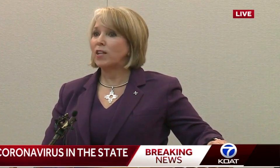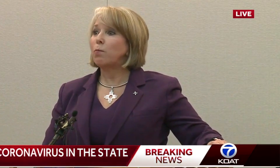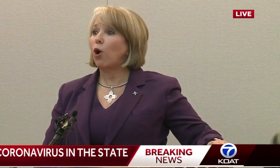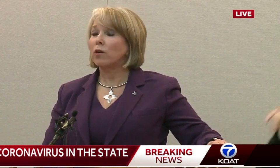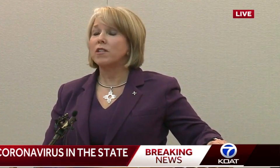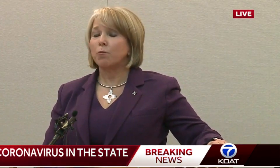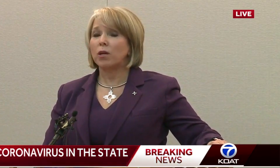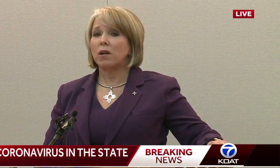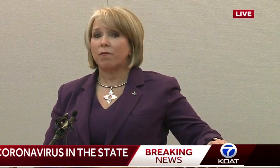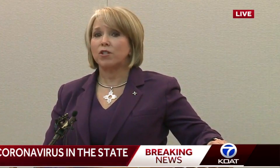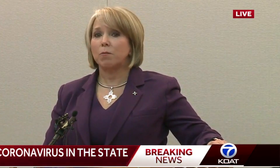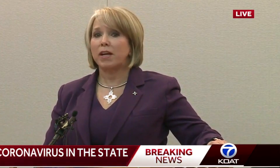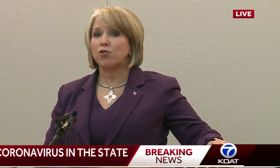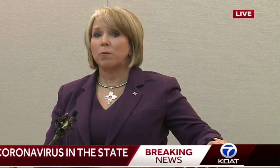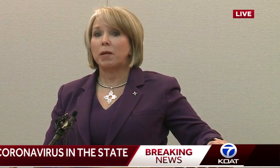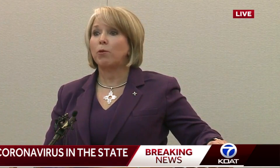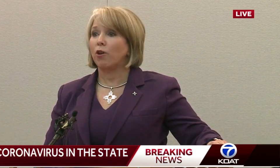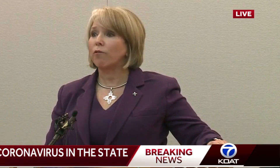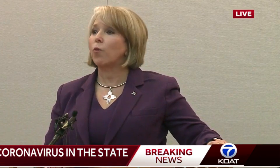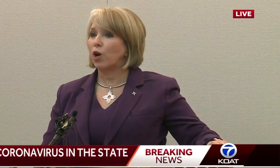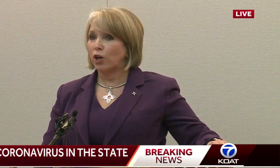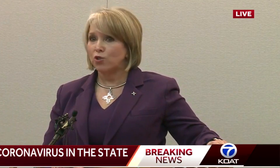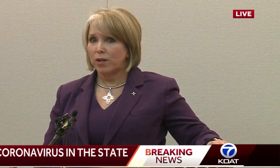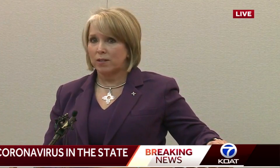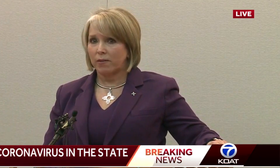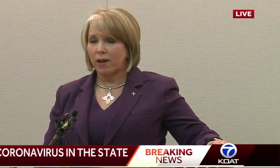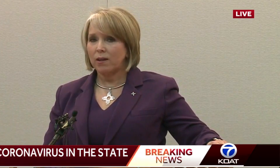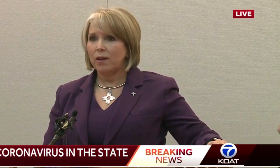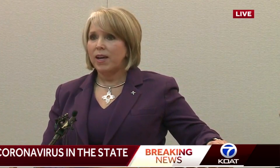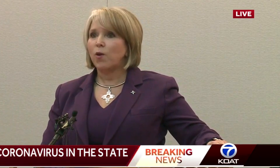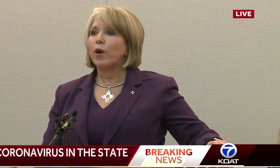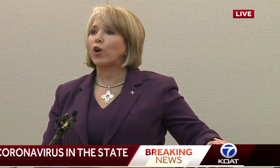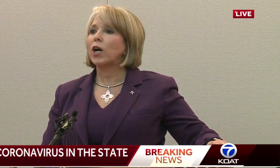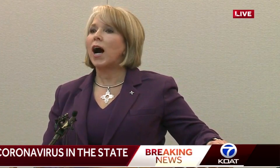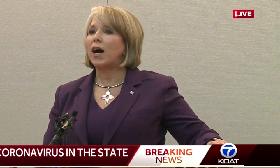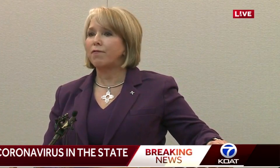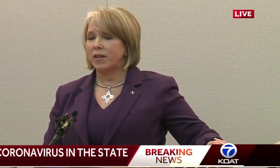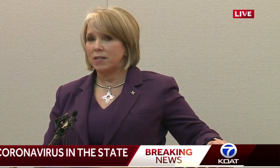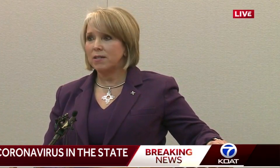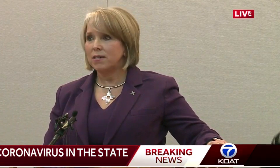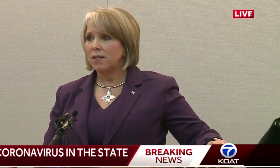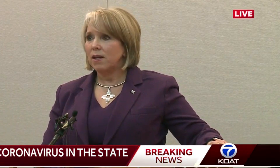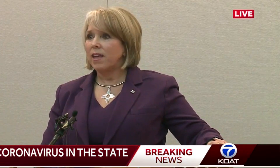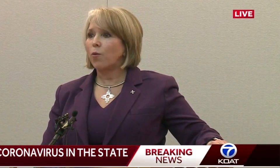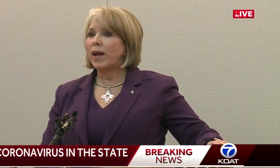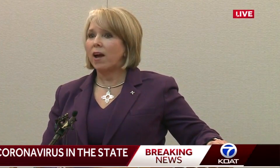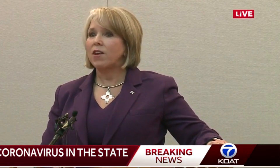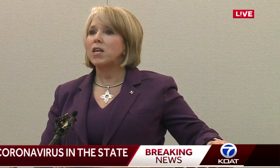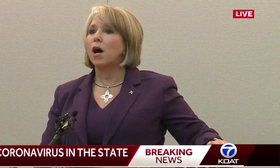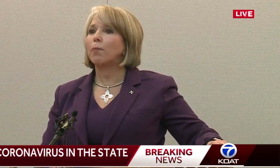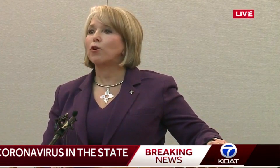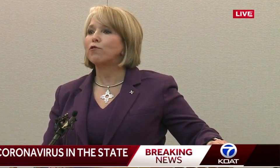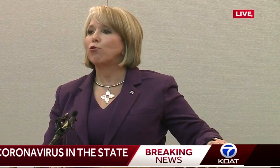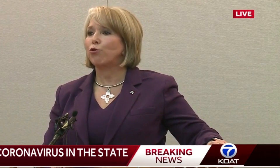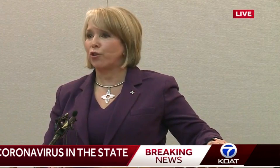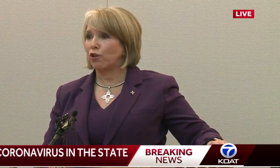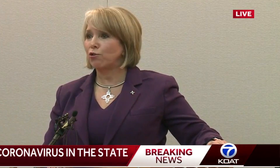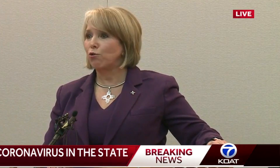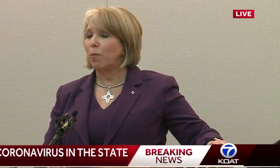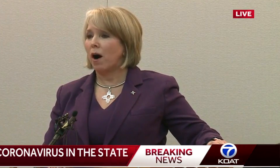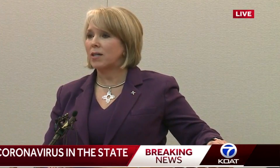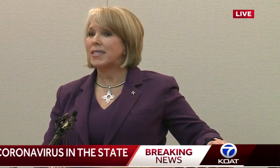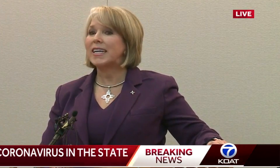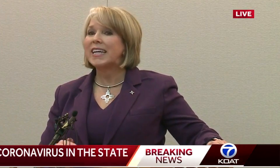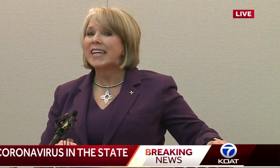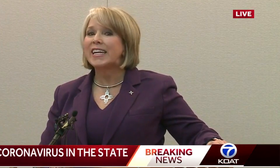And so that's part of this press conference, to make sure that people know that we are addressing that, and we are confident that we have a number of tools